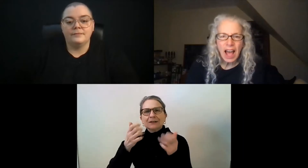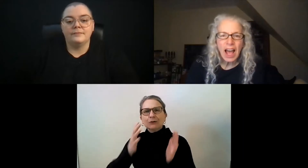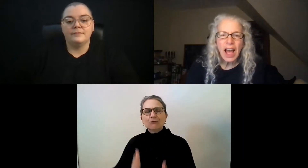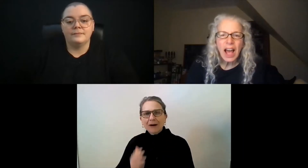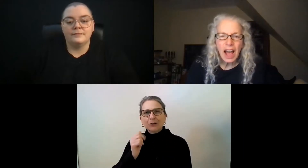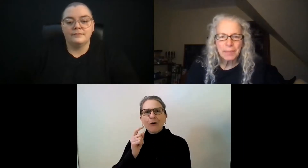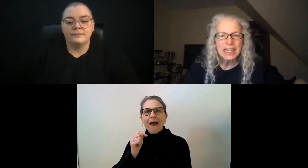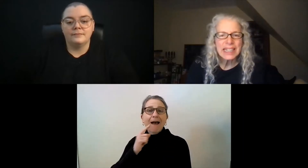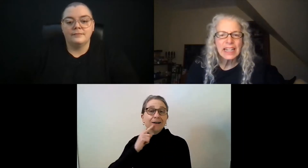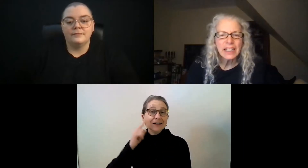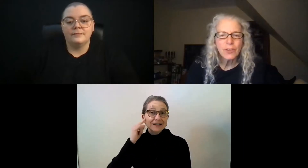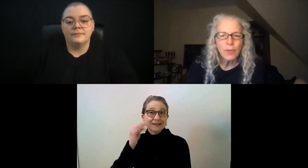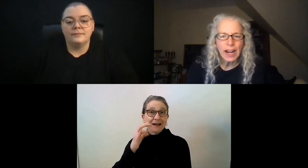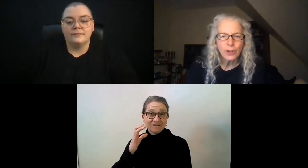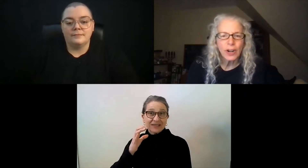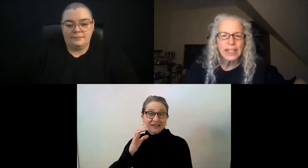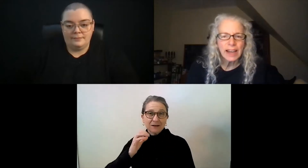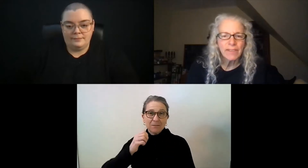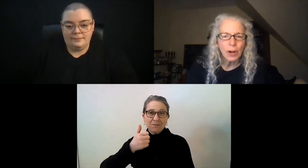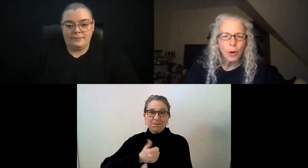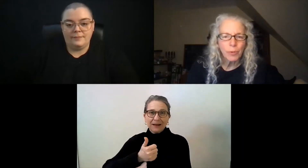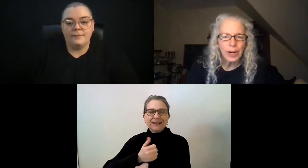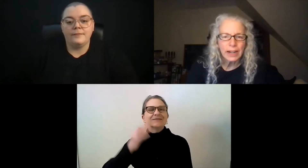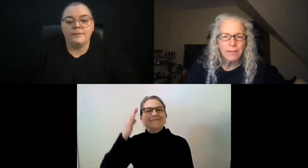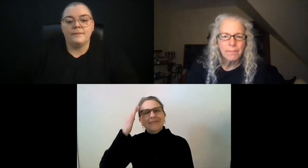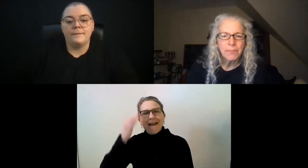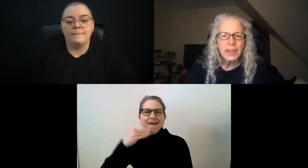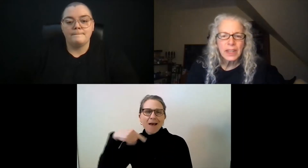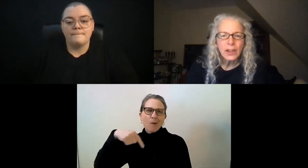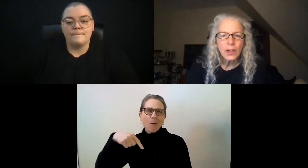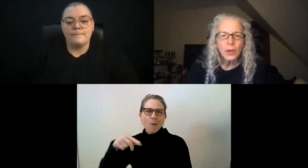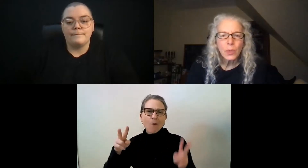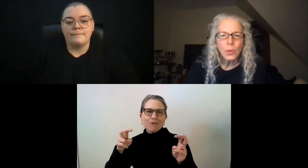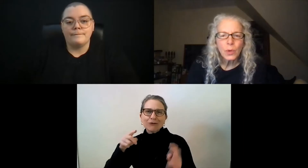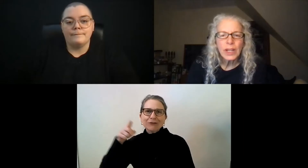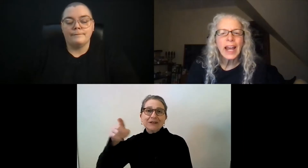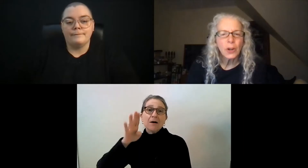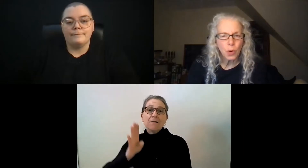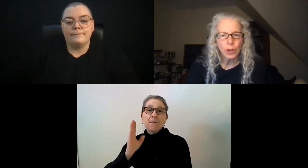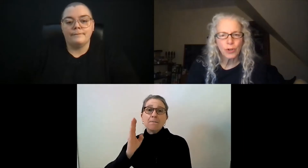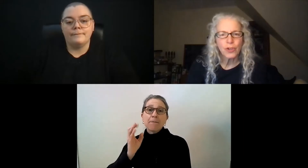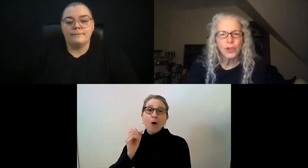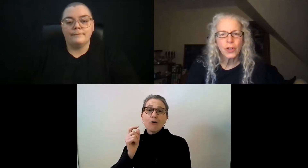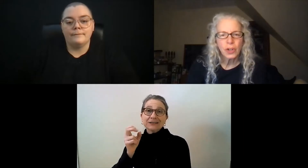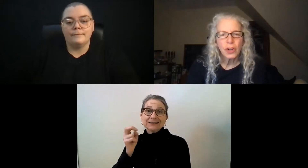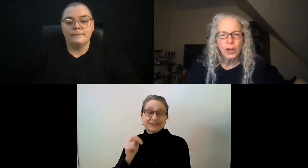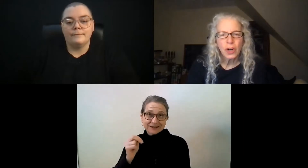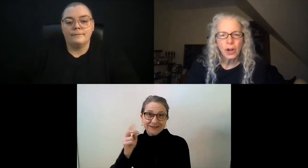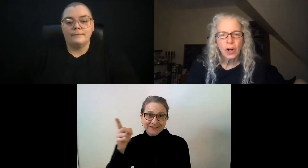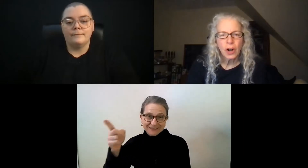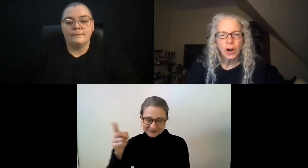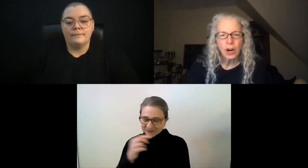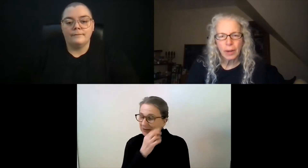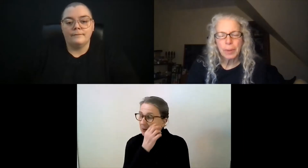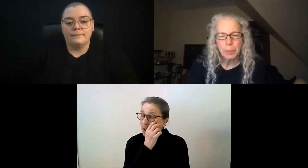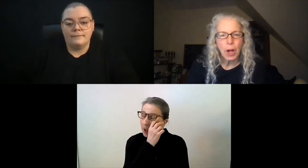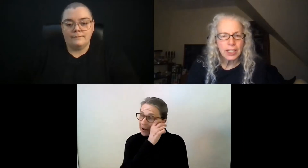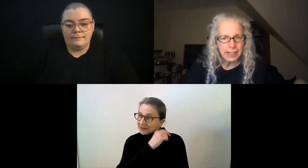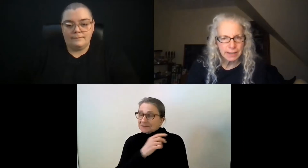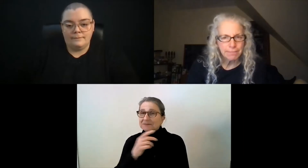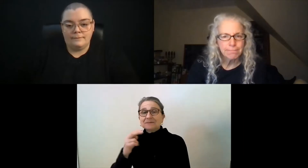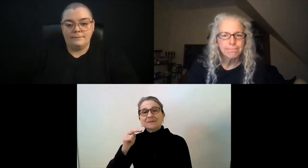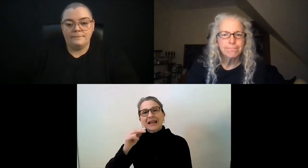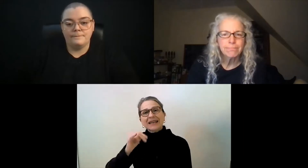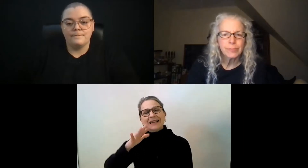And I'm the executive director at Deaf Incorporated. The headquarters are up in